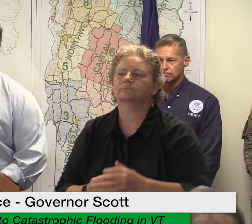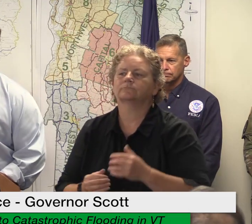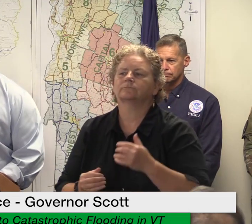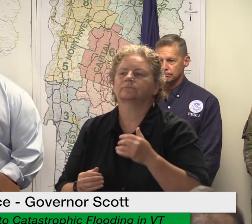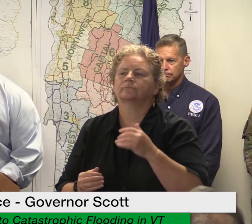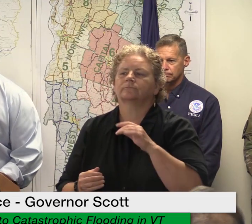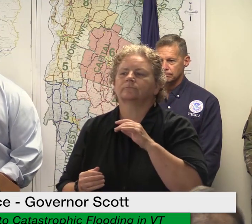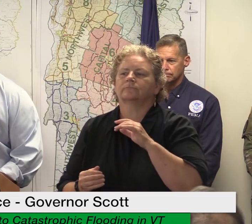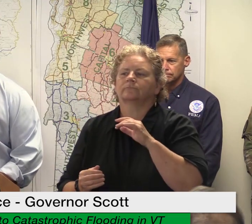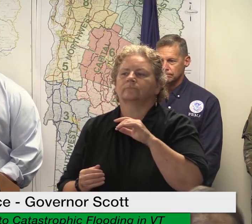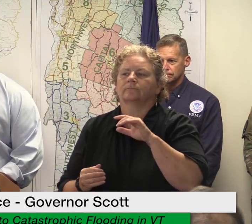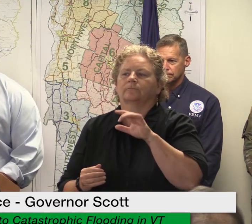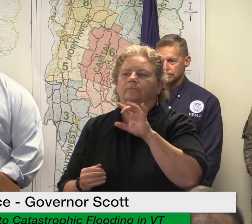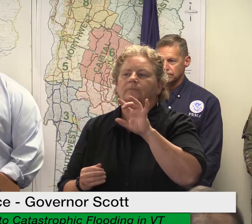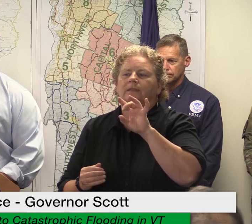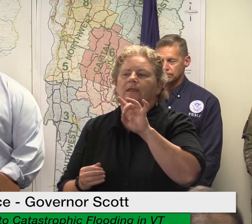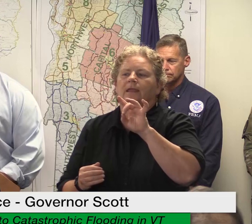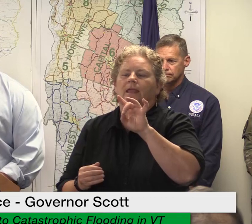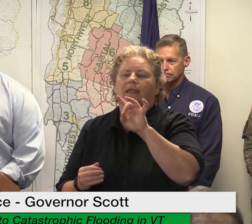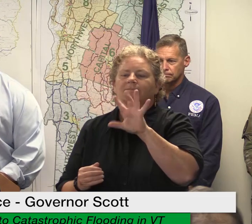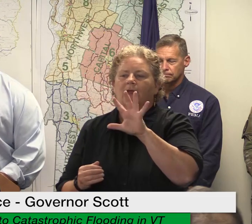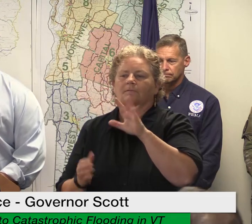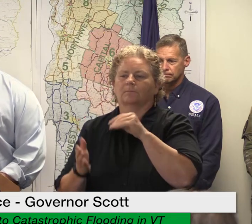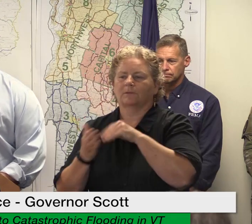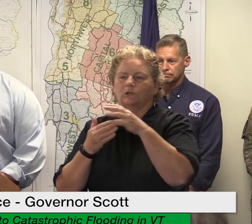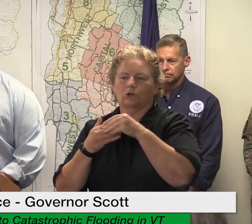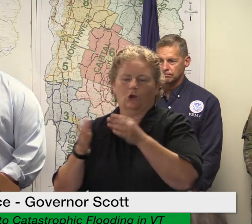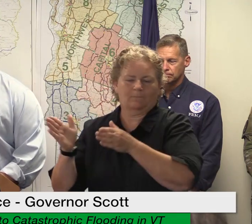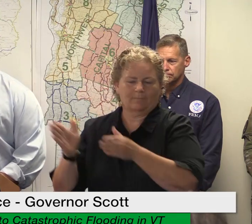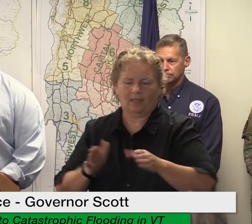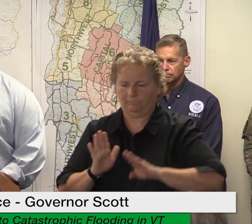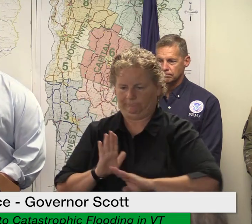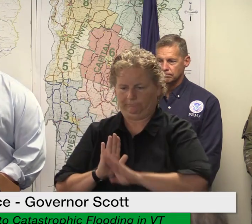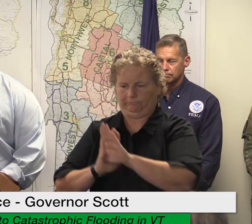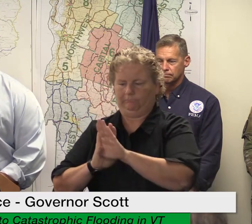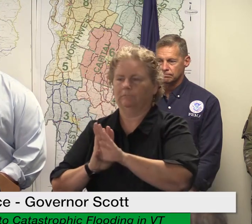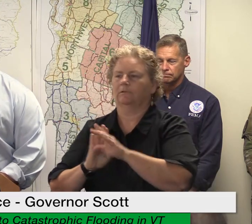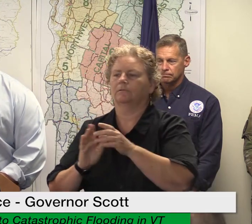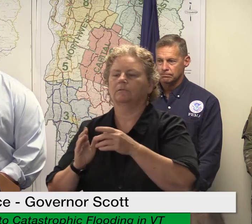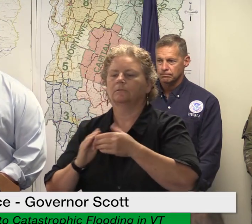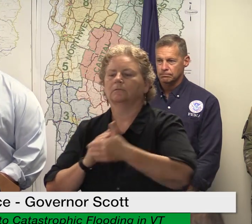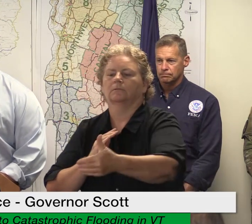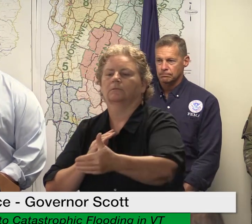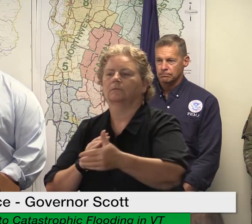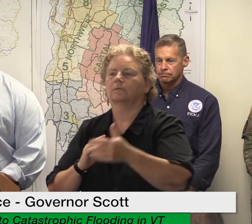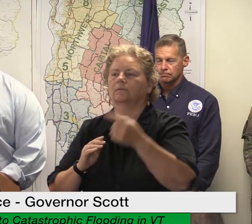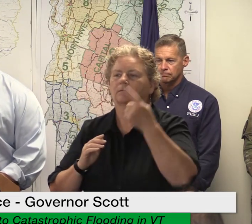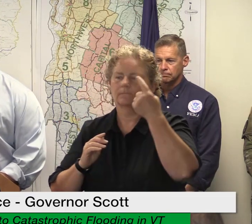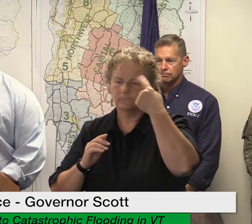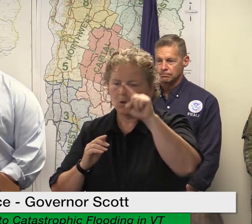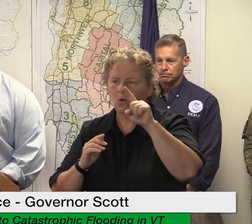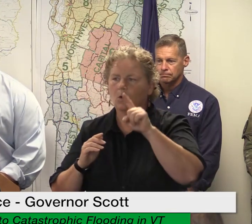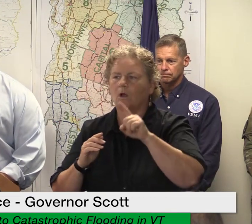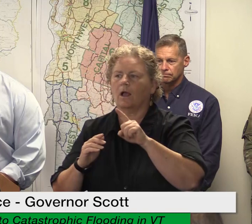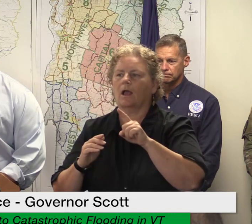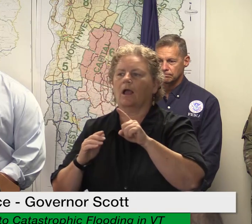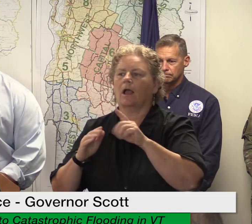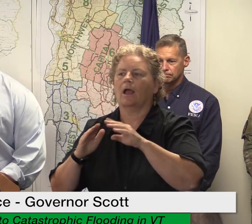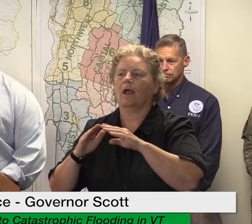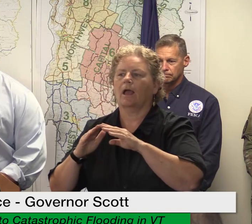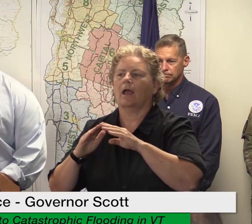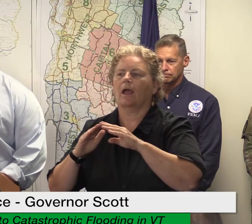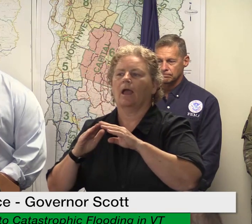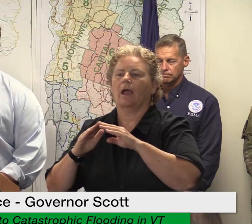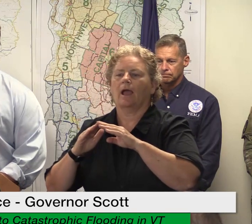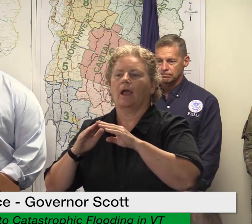was available for housing and for climate action obviously housing and climate action are critical needs but the immediate response